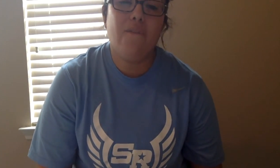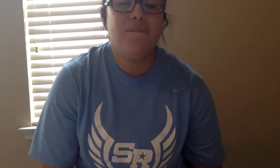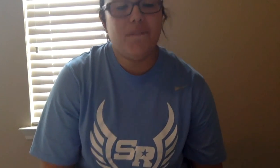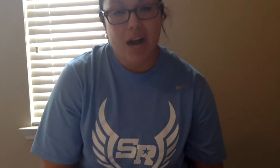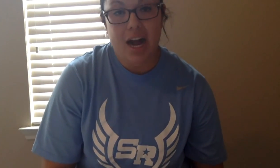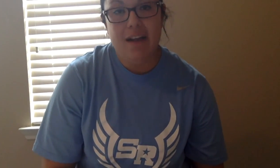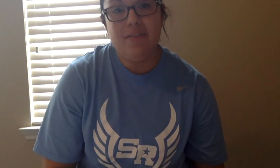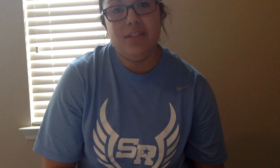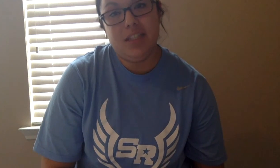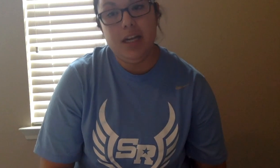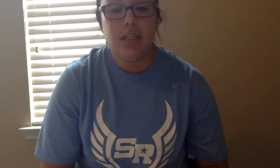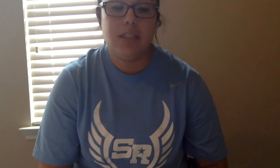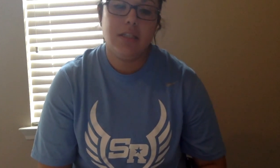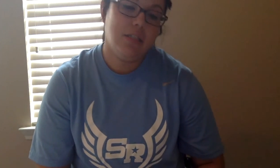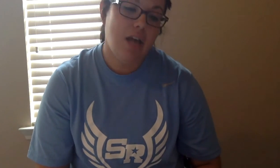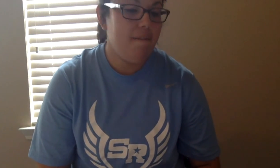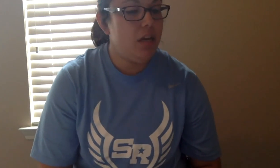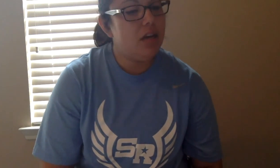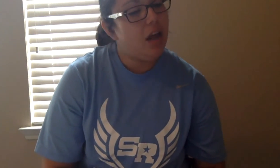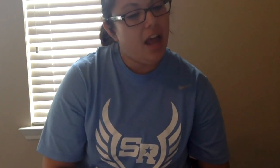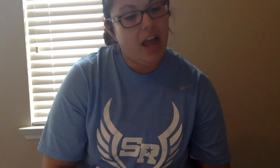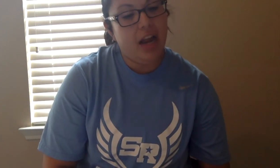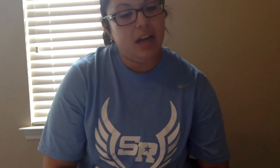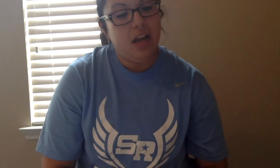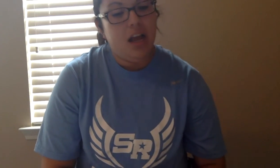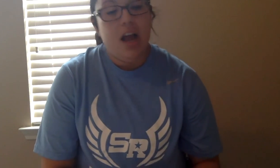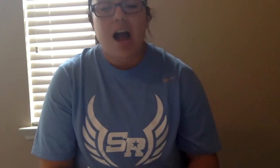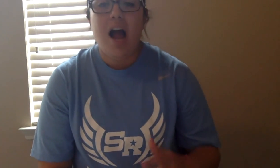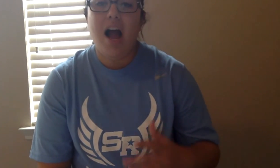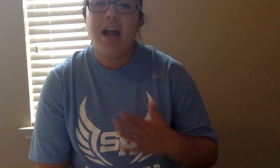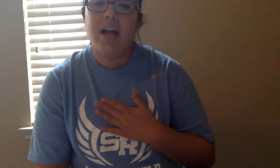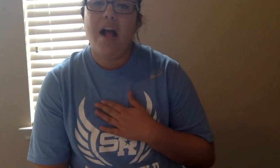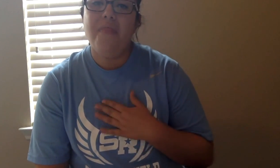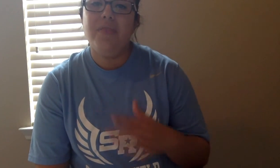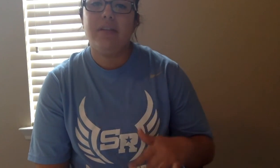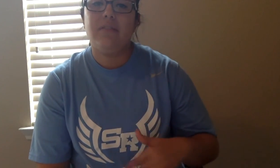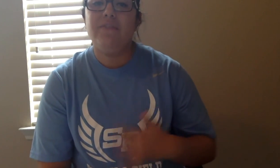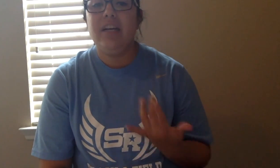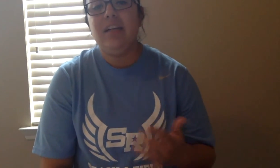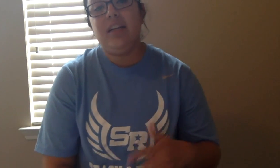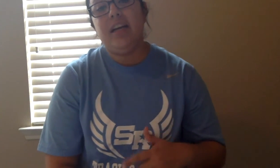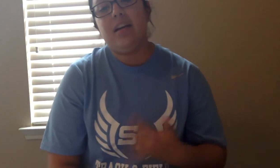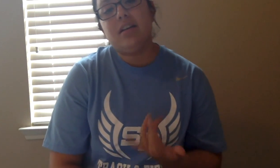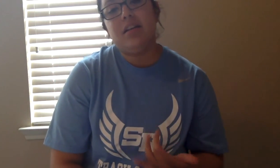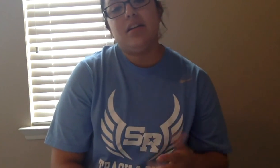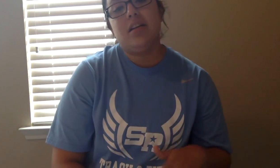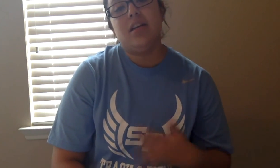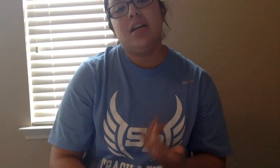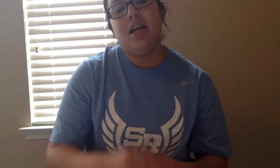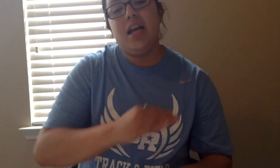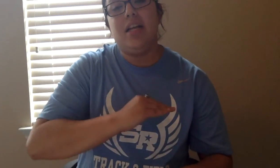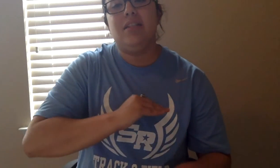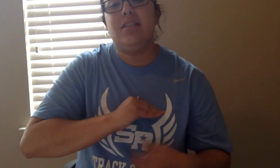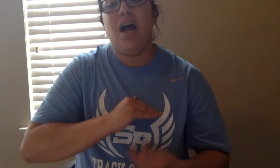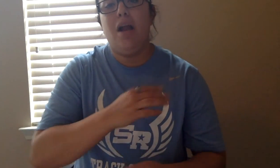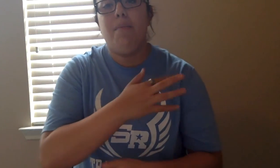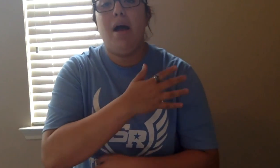five six seven eight I got this feeling inside my